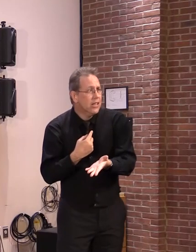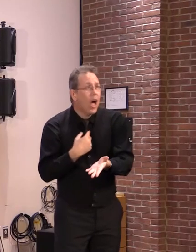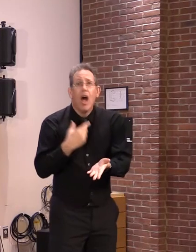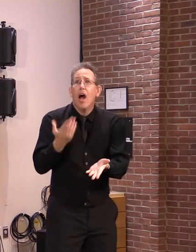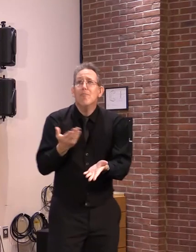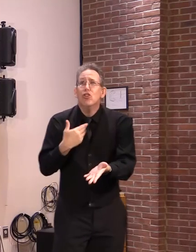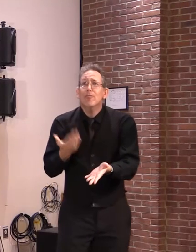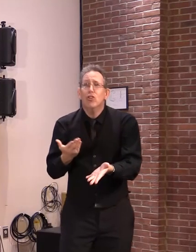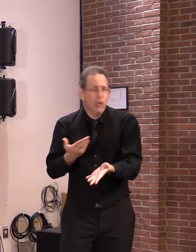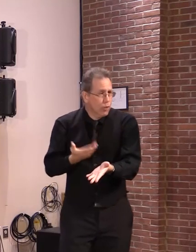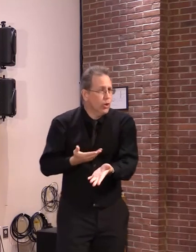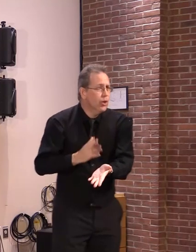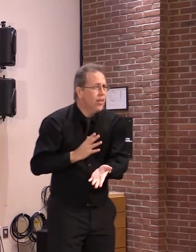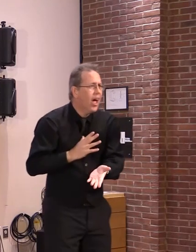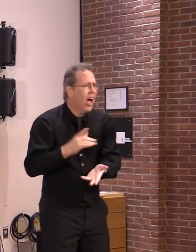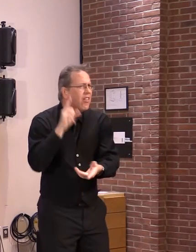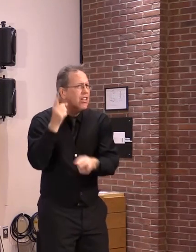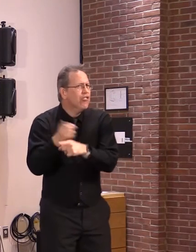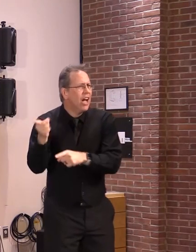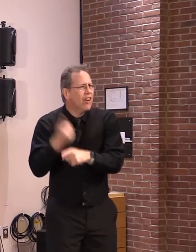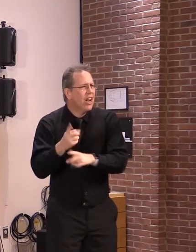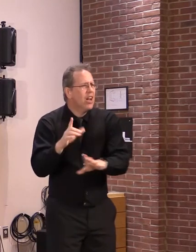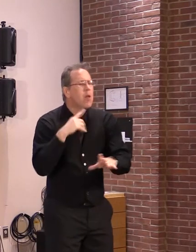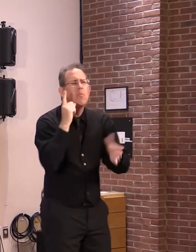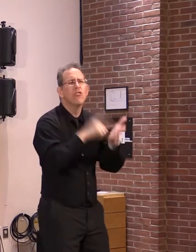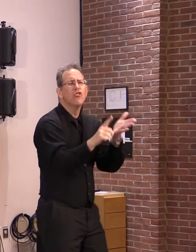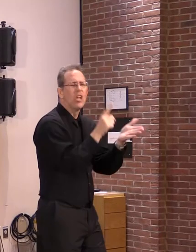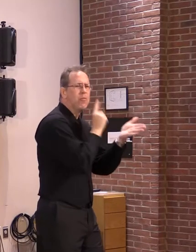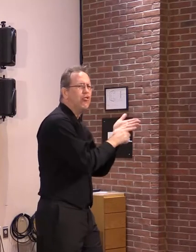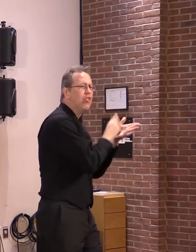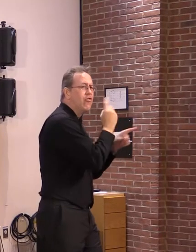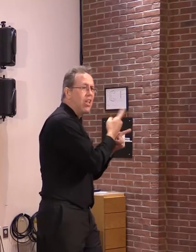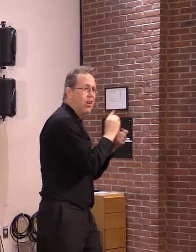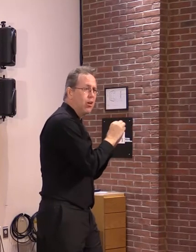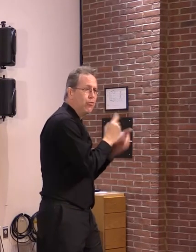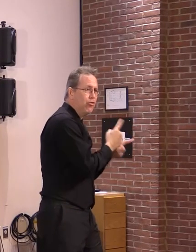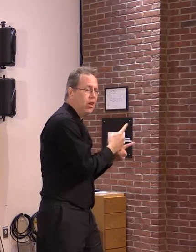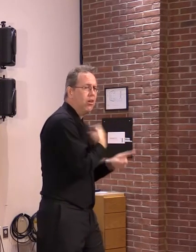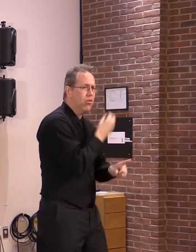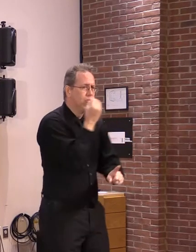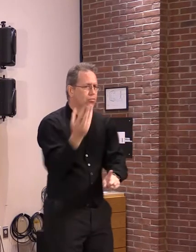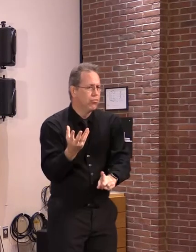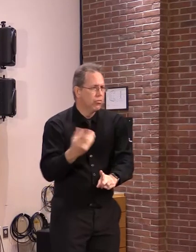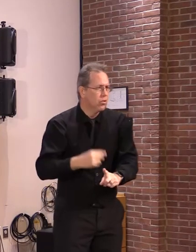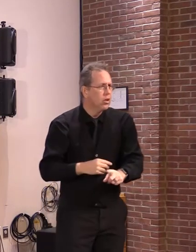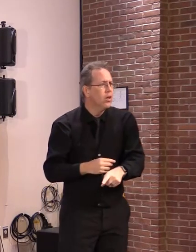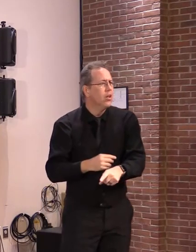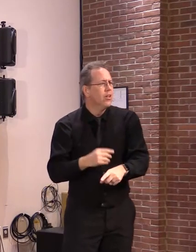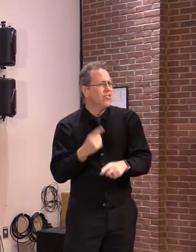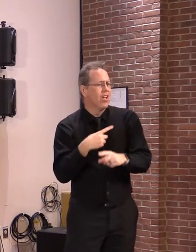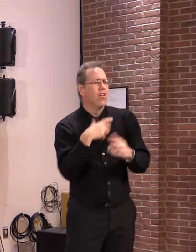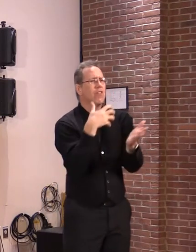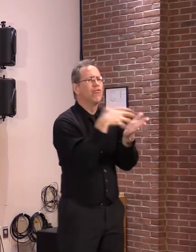believe that's correct, but I will double check the draft in front of me and circle back.